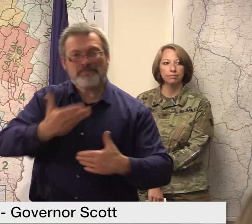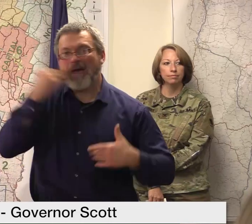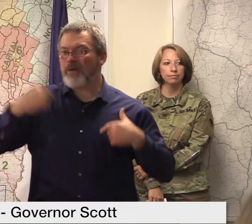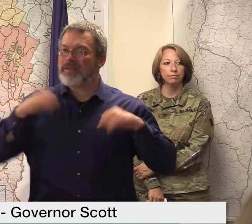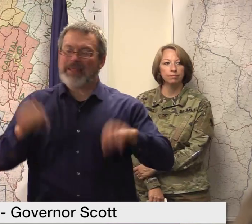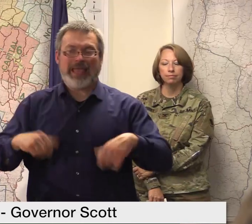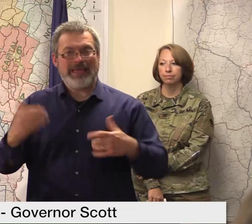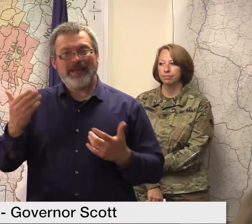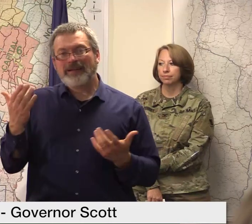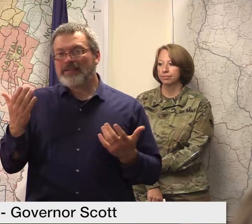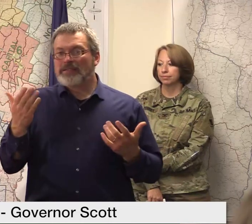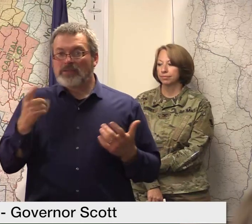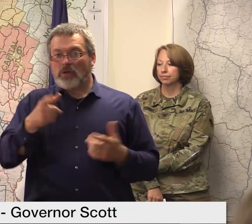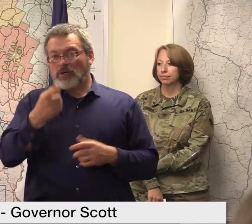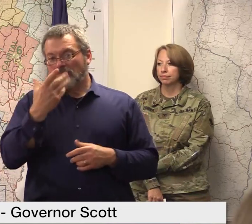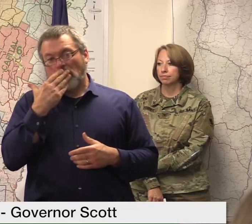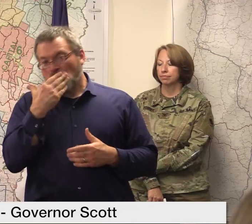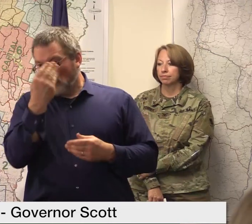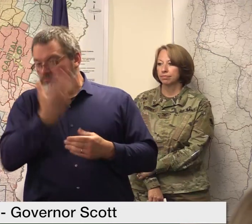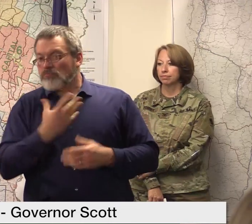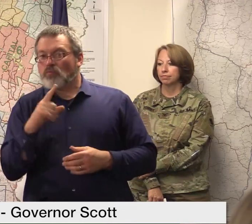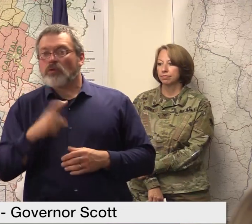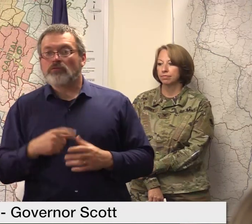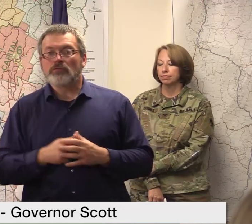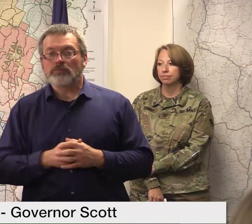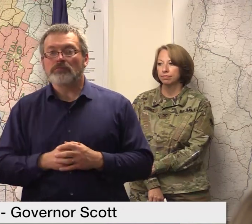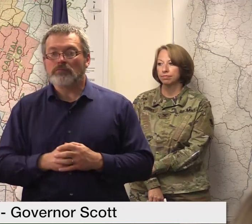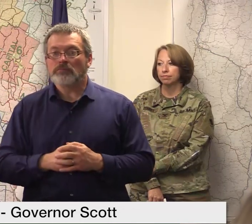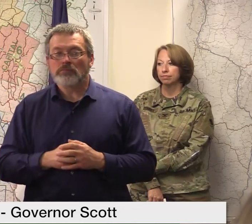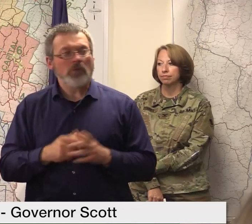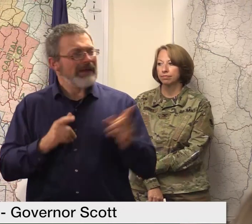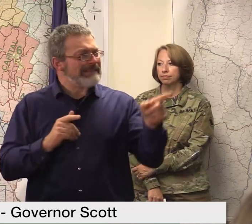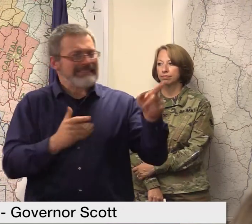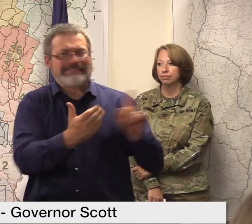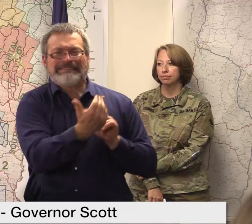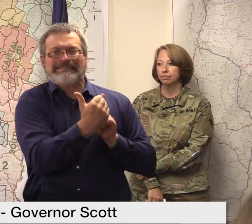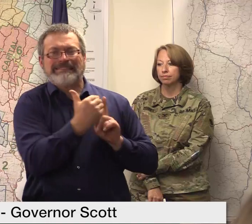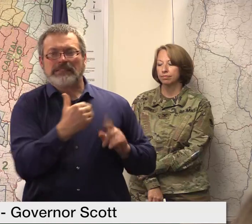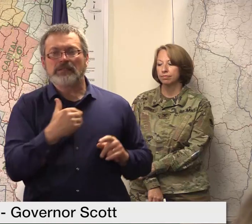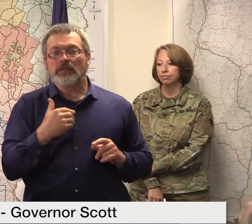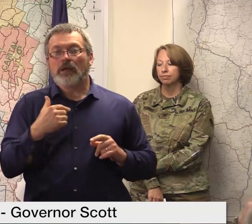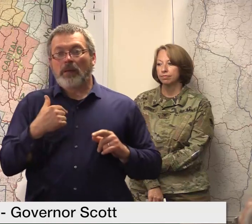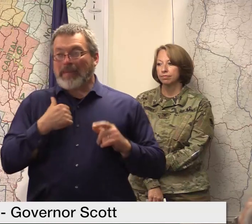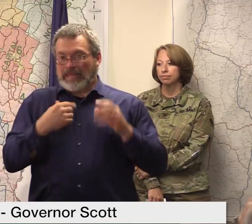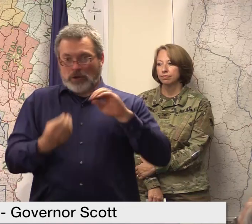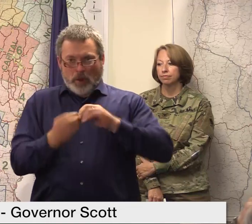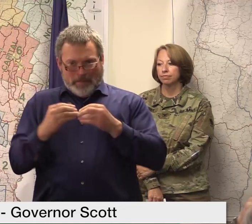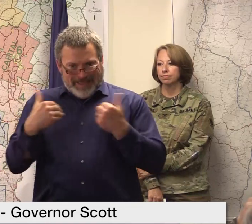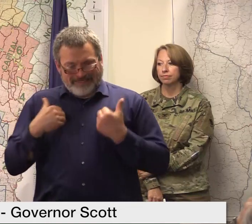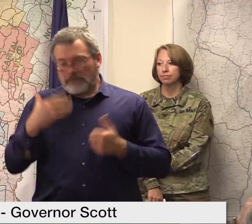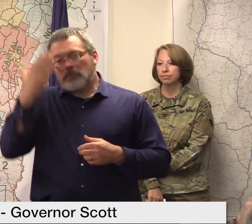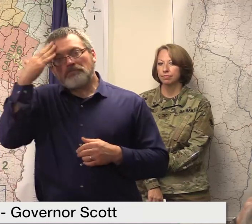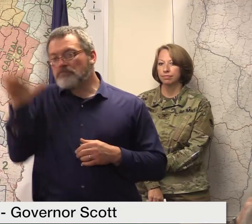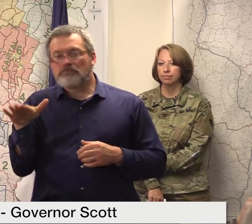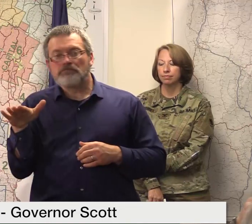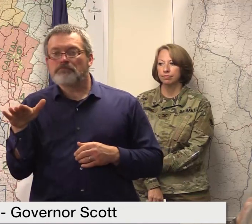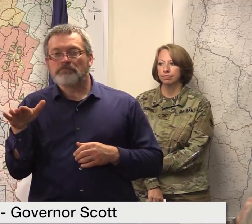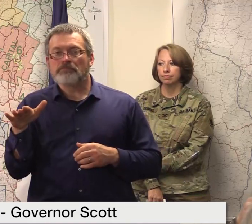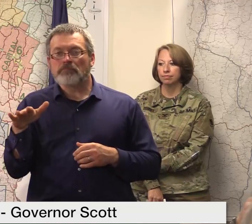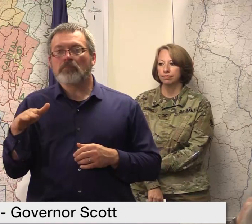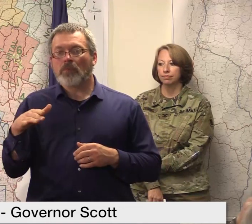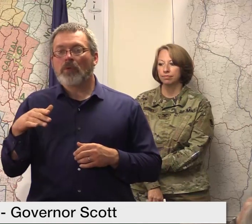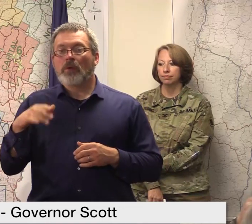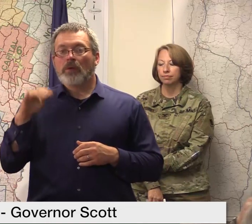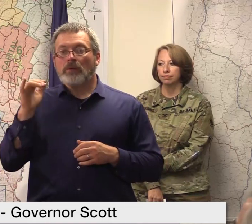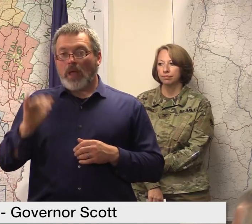you remind me Jason but I don't have a number off the top of my head and clearly it's a very dynamic number some people